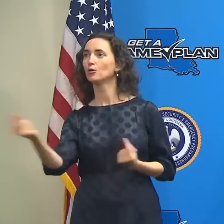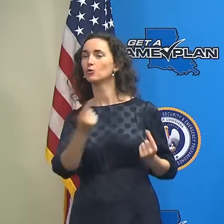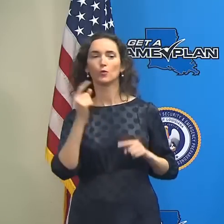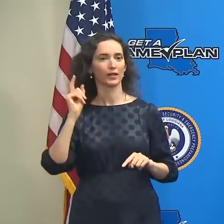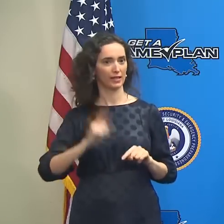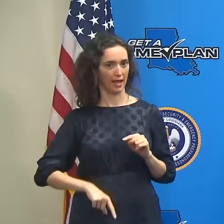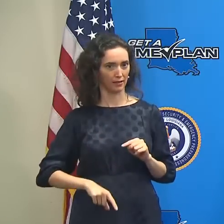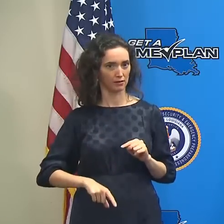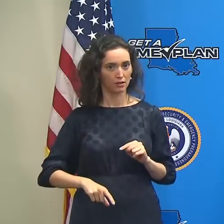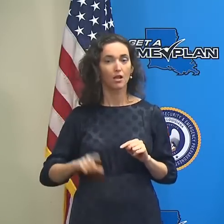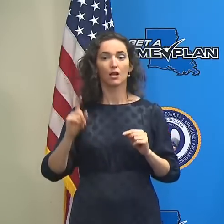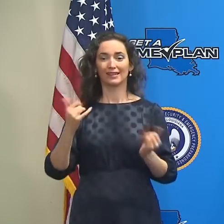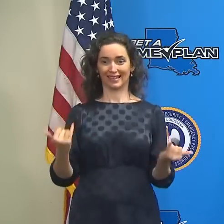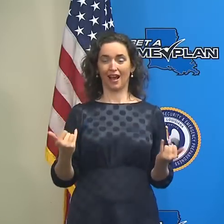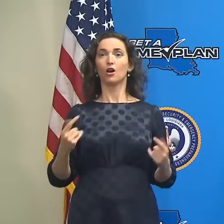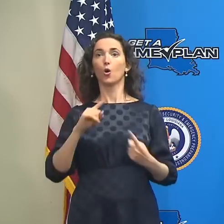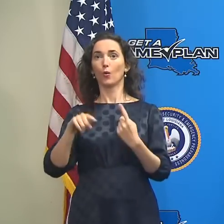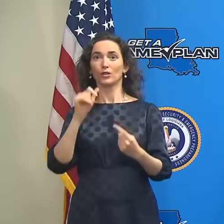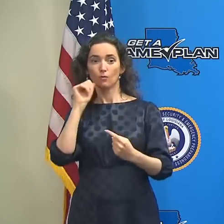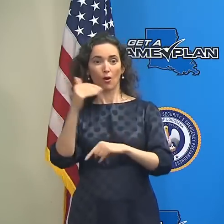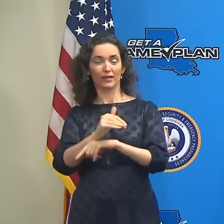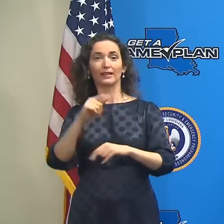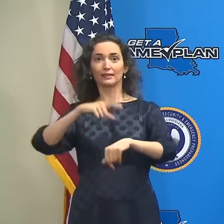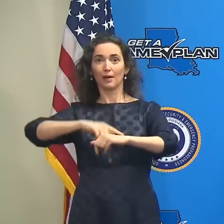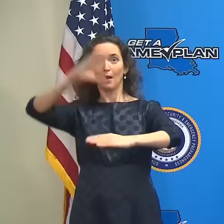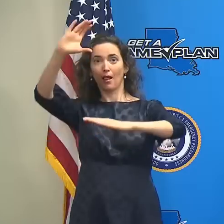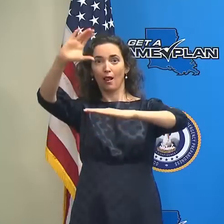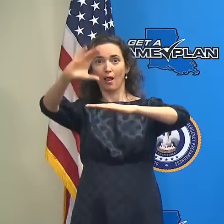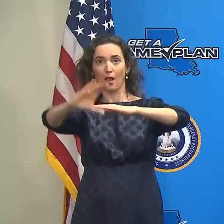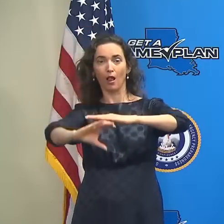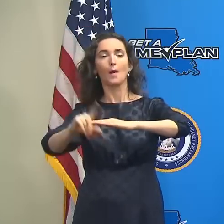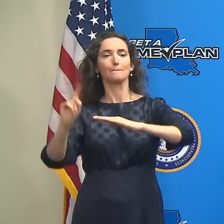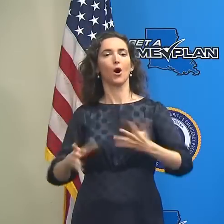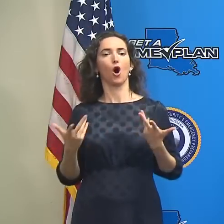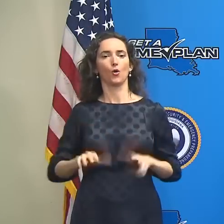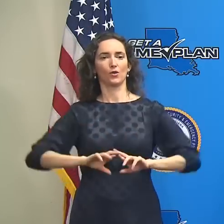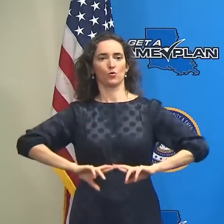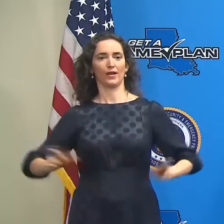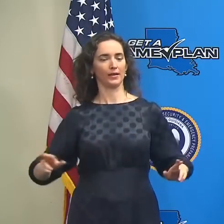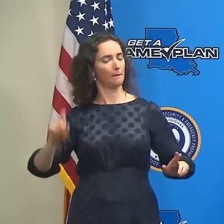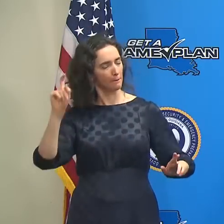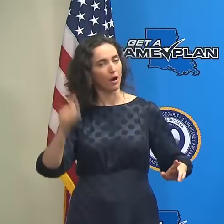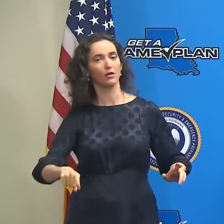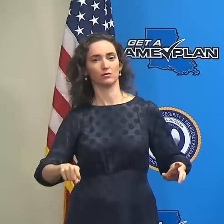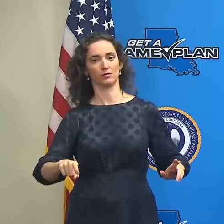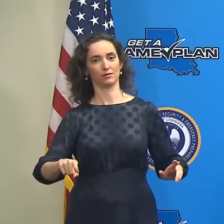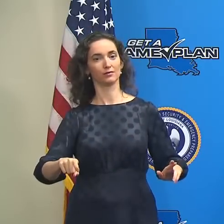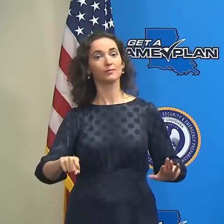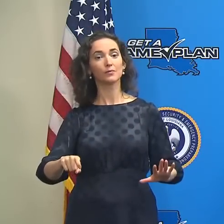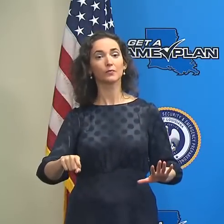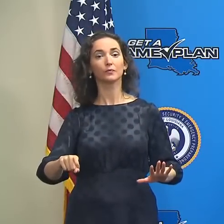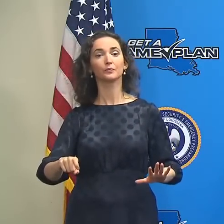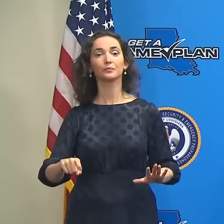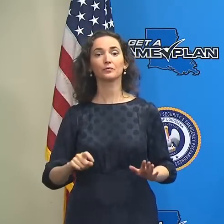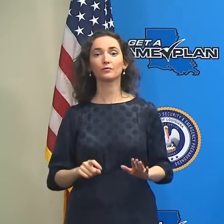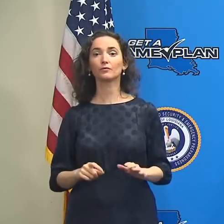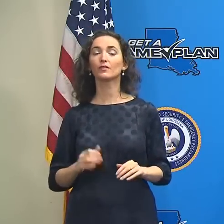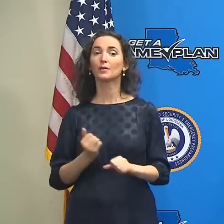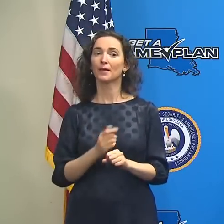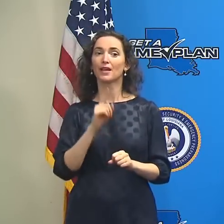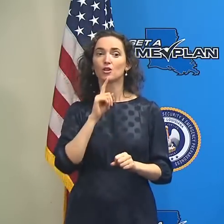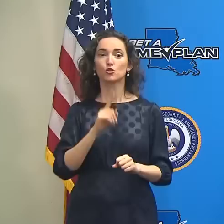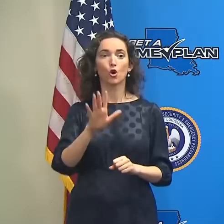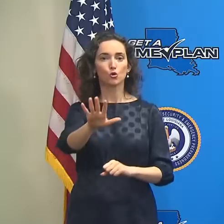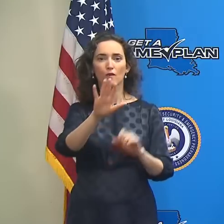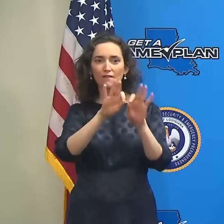postured as you would want to be as that storm approaches you. Make sure that you're paying attention